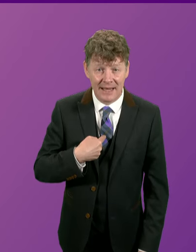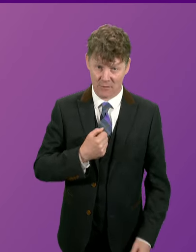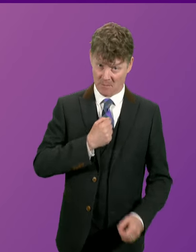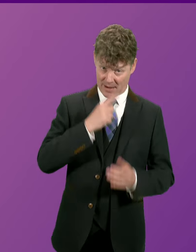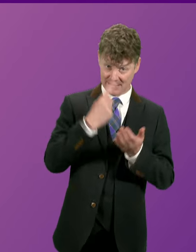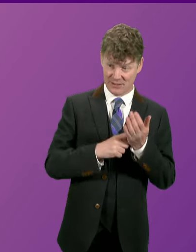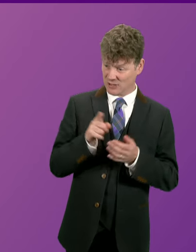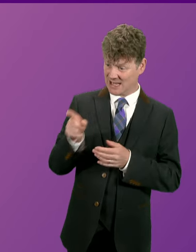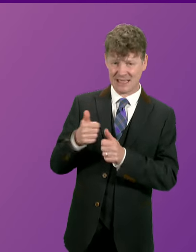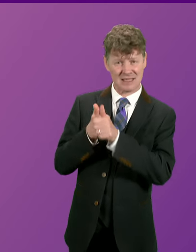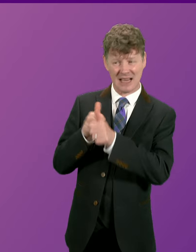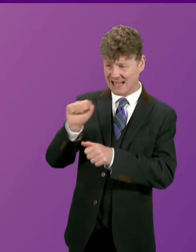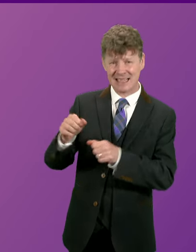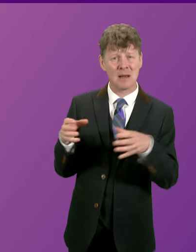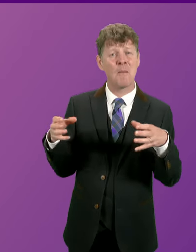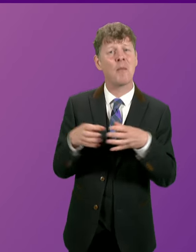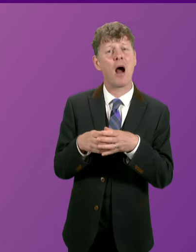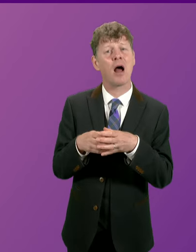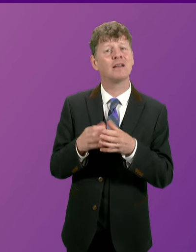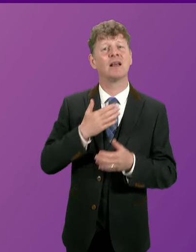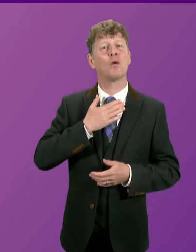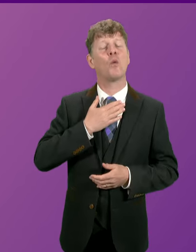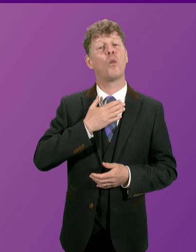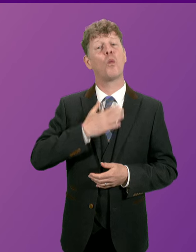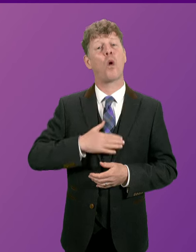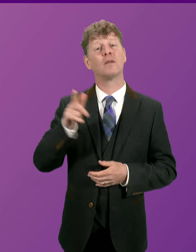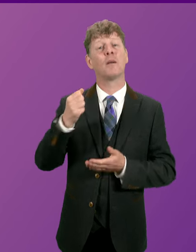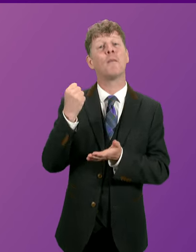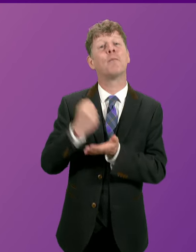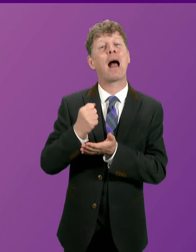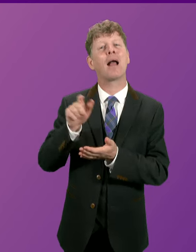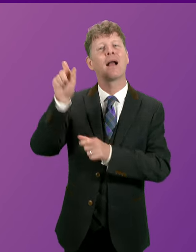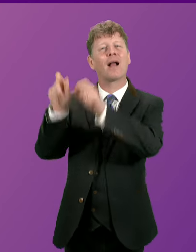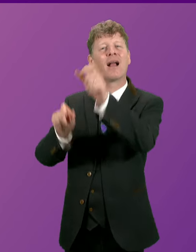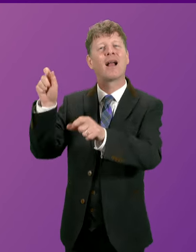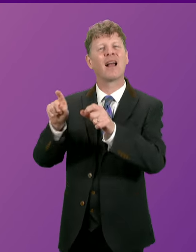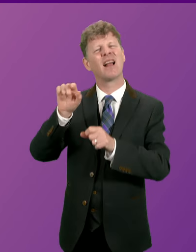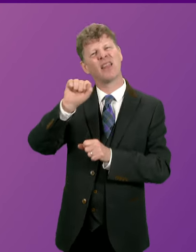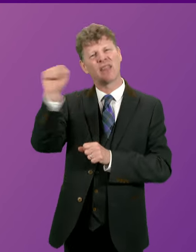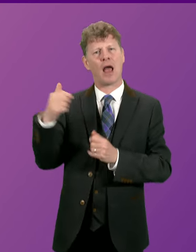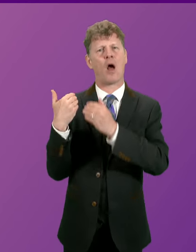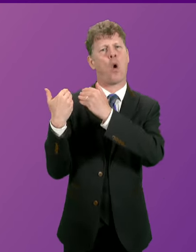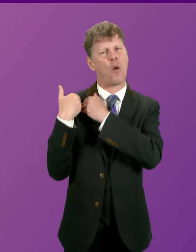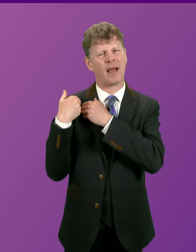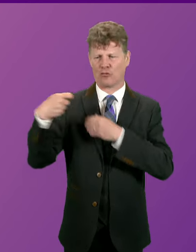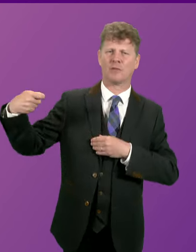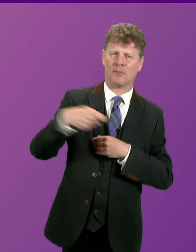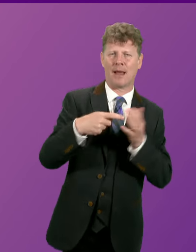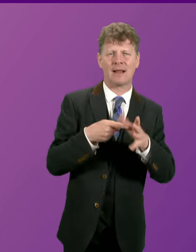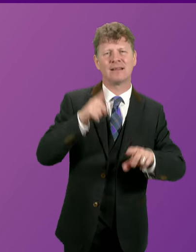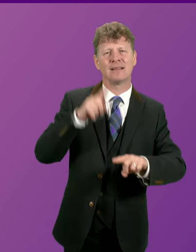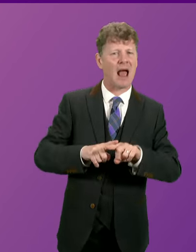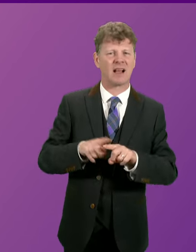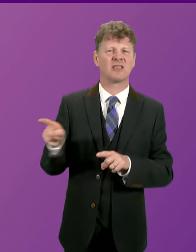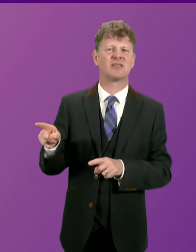supports a party that wishes to relieve bankers of the obligation to pay into our tax system by